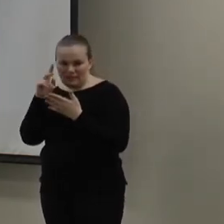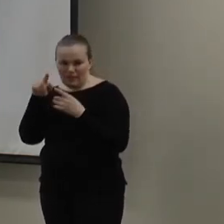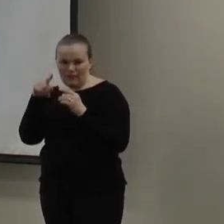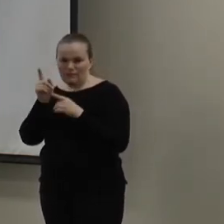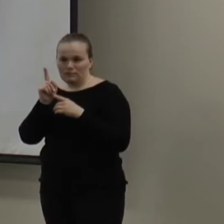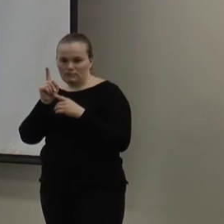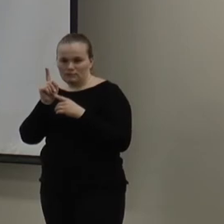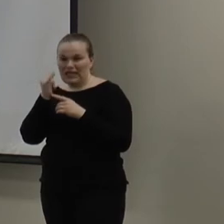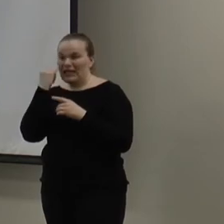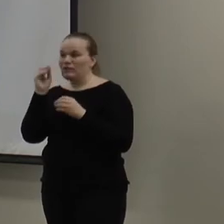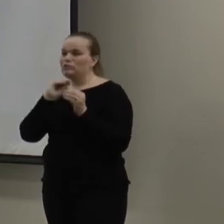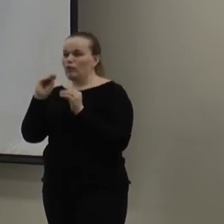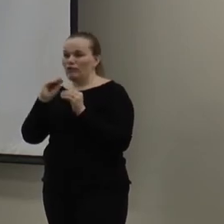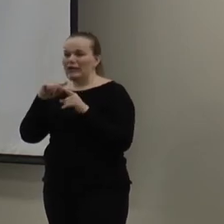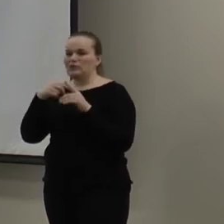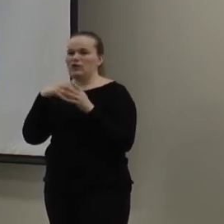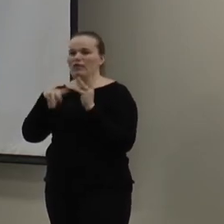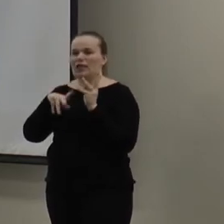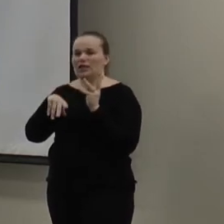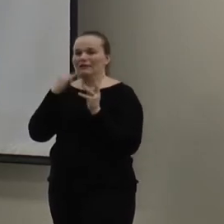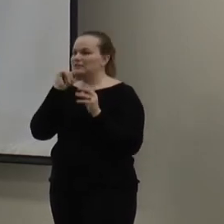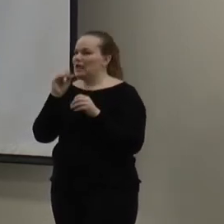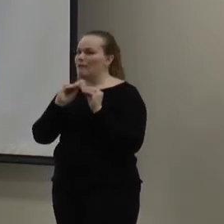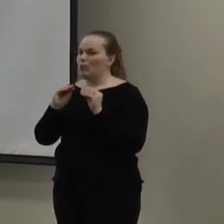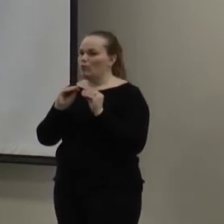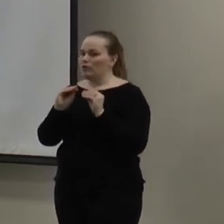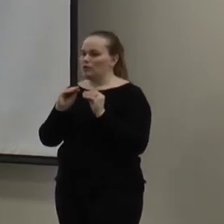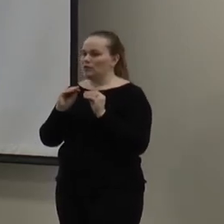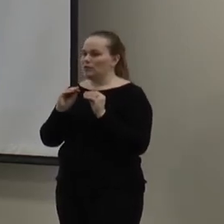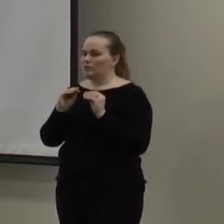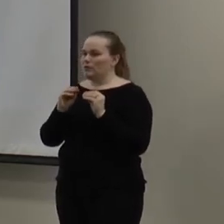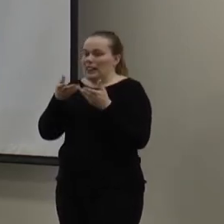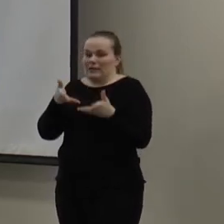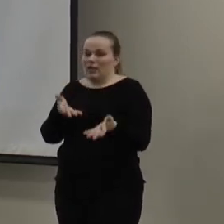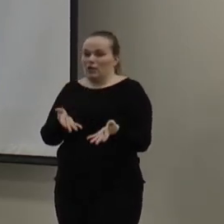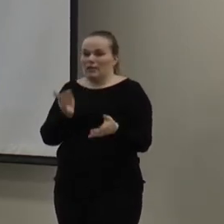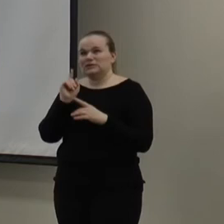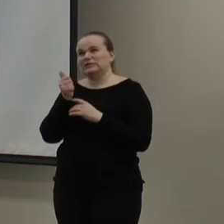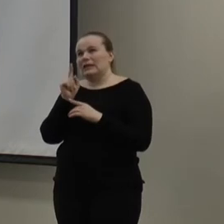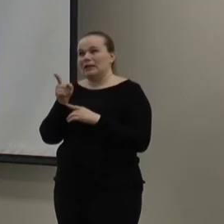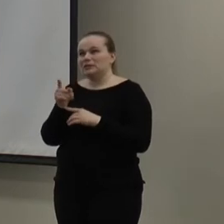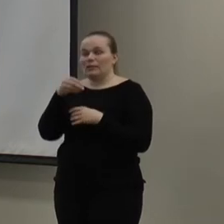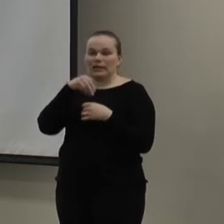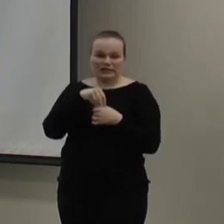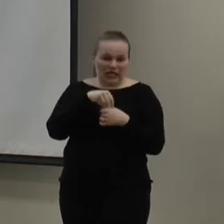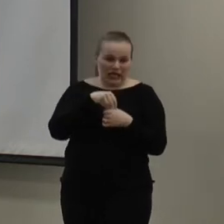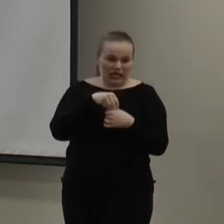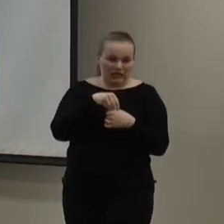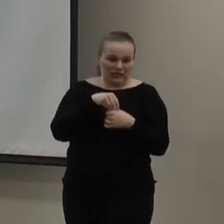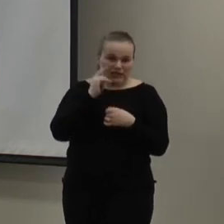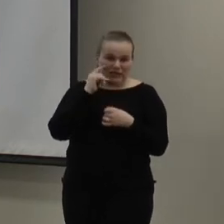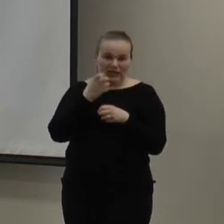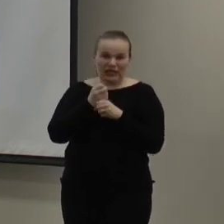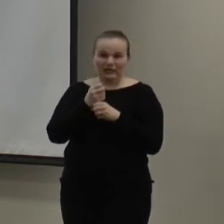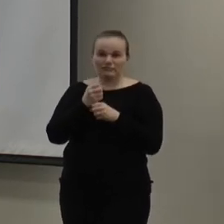is moving. If it's moving, you have a leak. If it's not moving, leave it there for about 10 minutes. Go inside, get a nice cup of